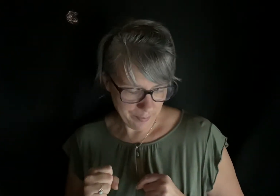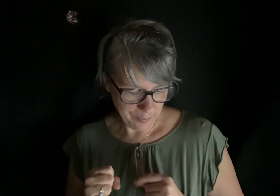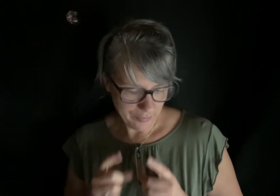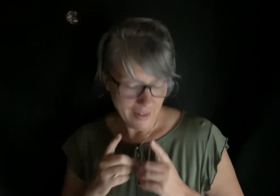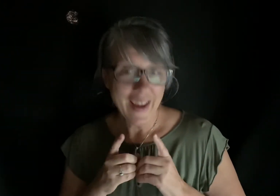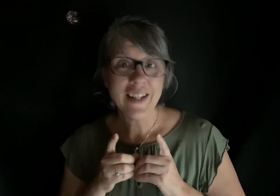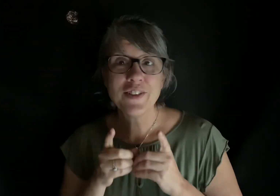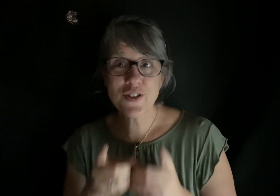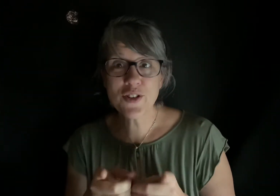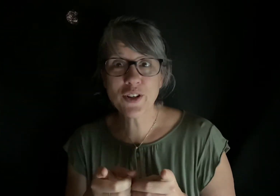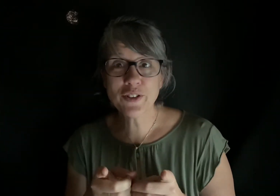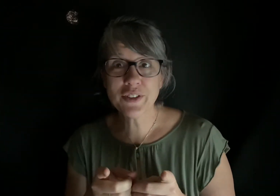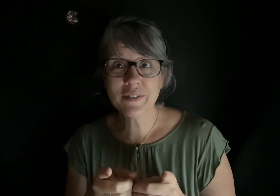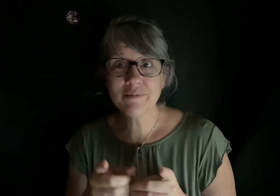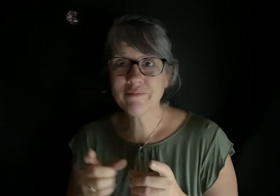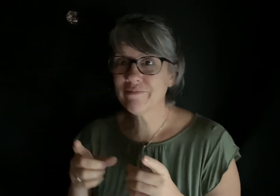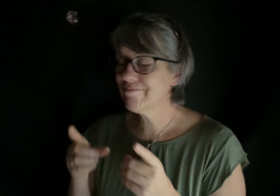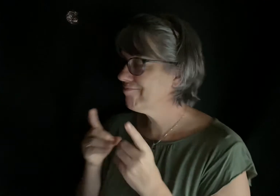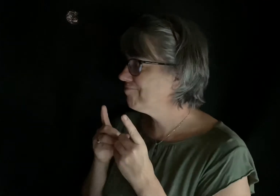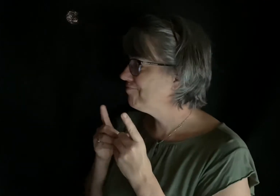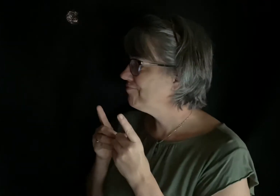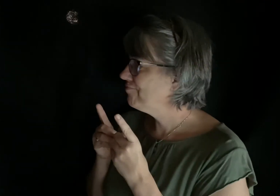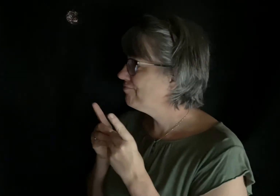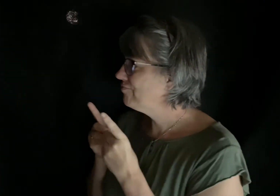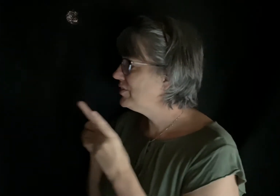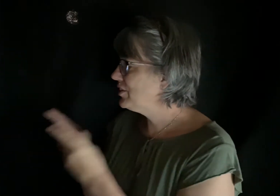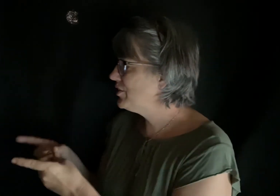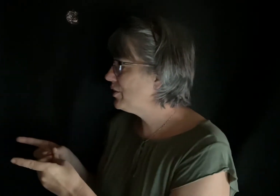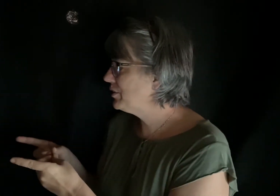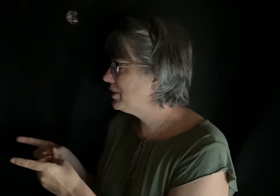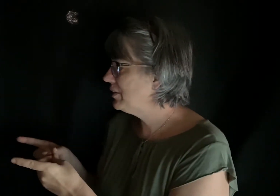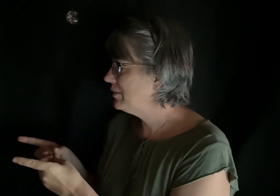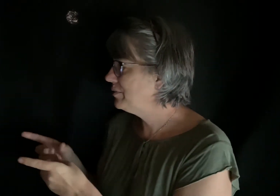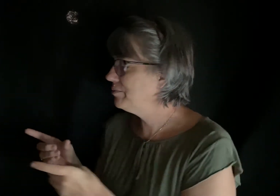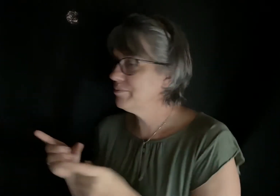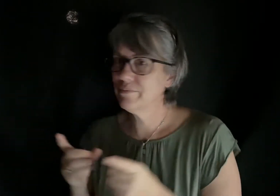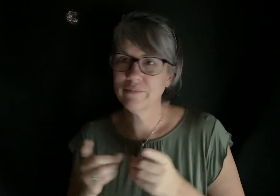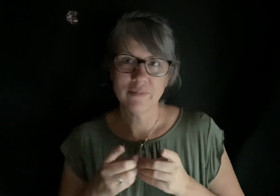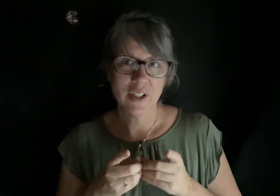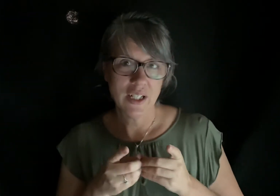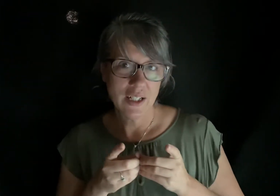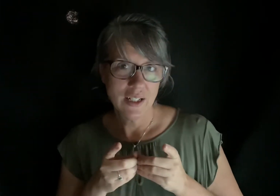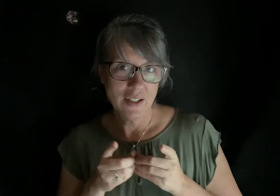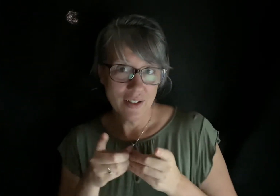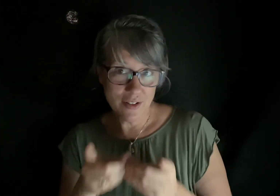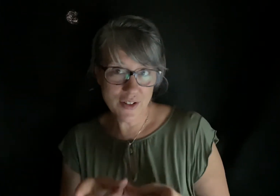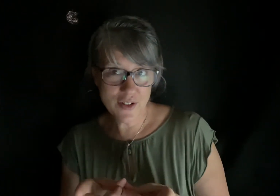Dinner, dessert, dessert, dessert.